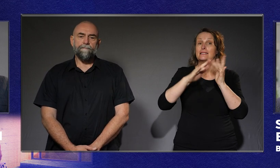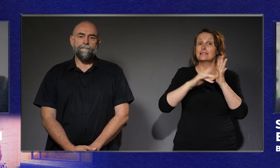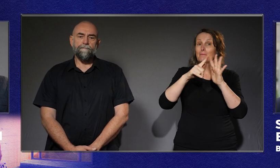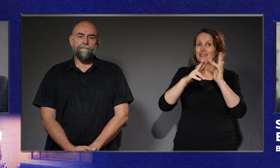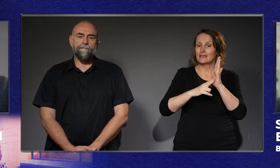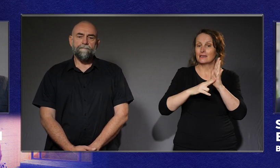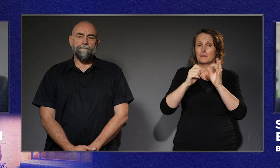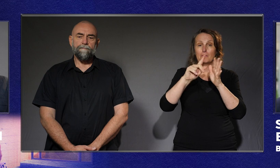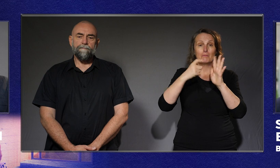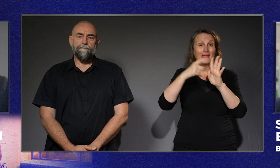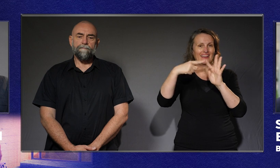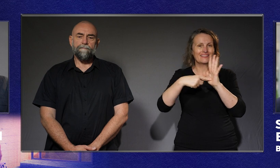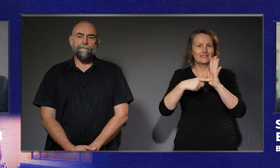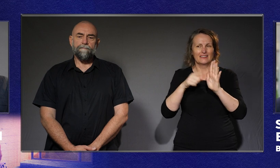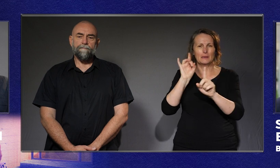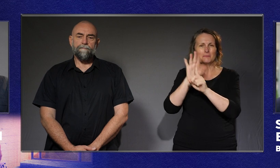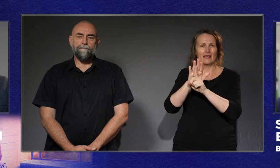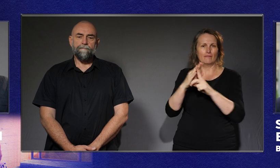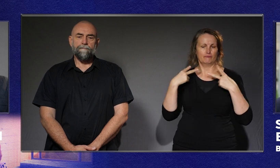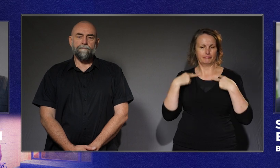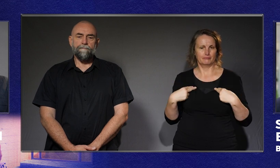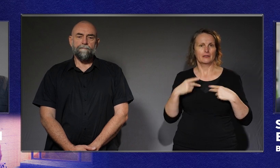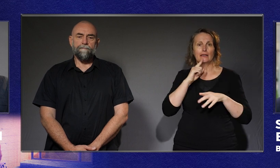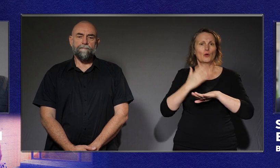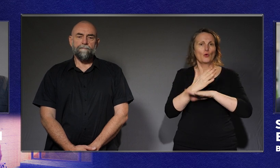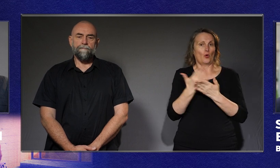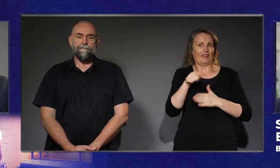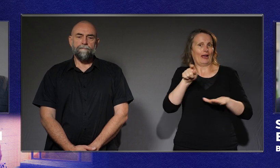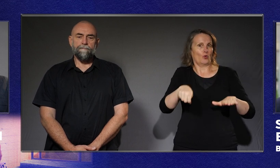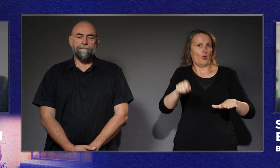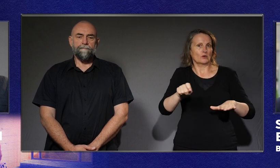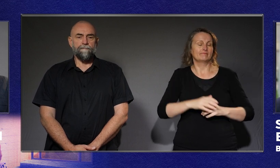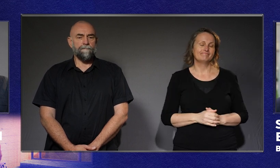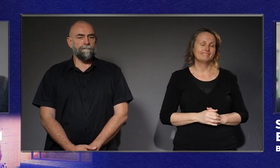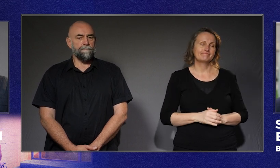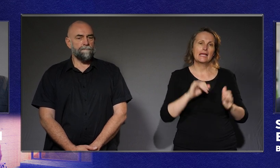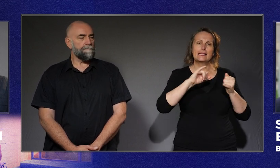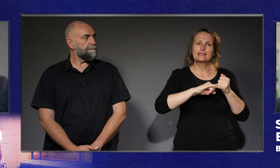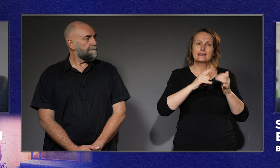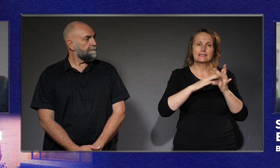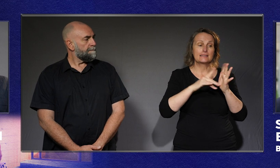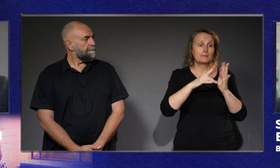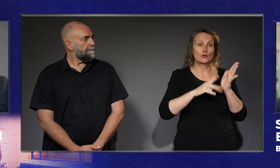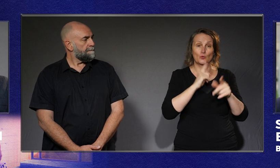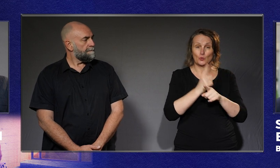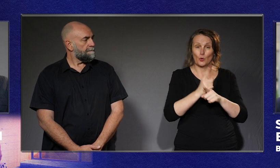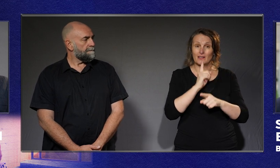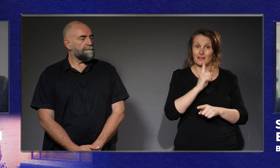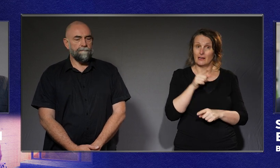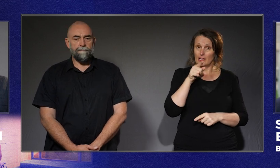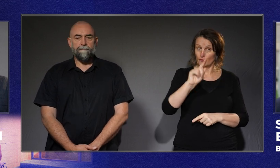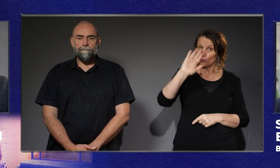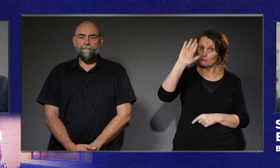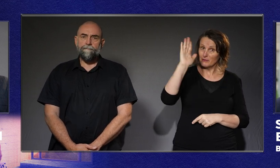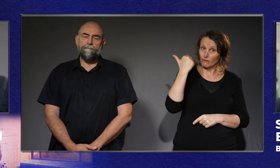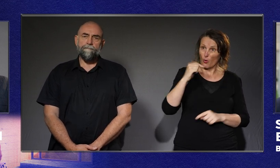This is the brutality of litigation. And if anybody listening out there has ever been in the position of being up